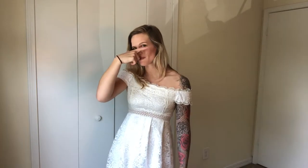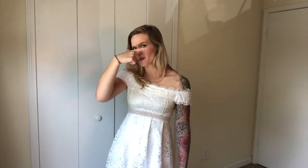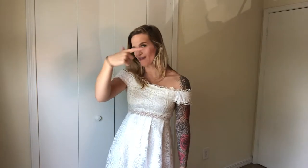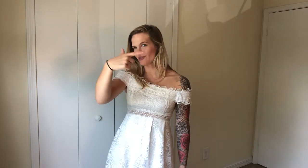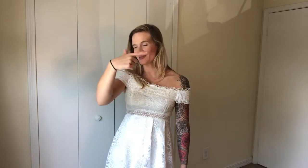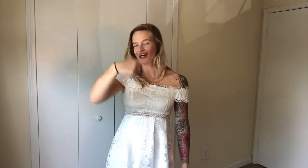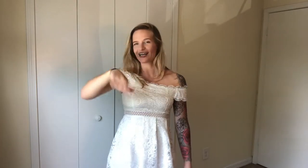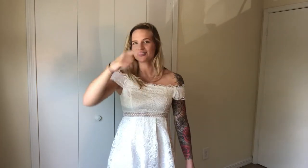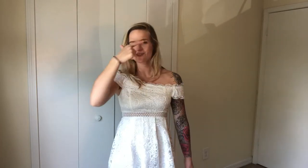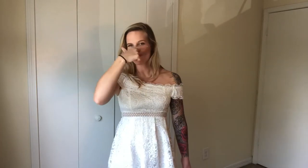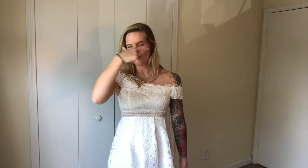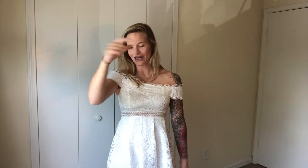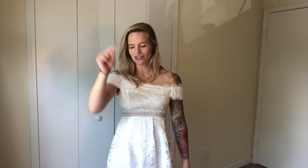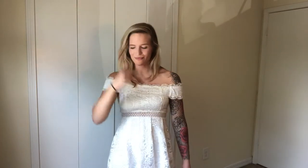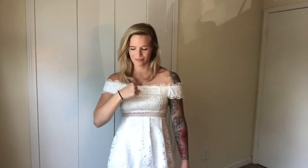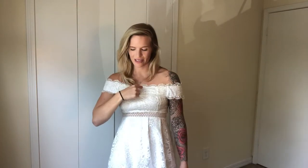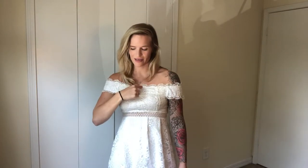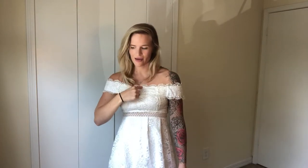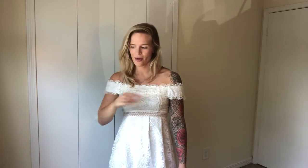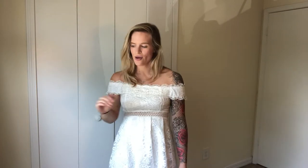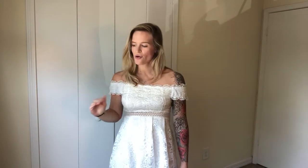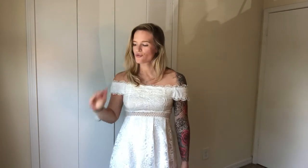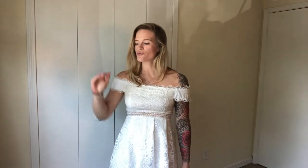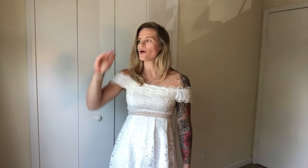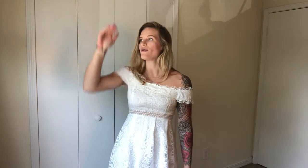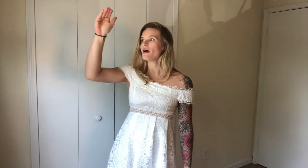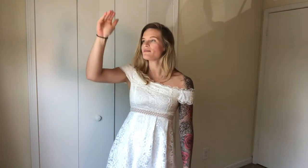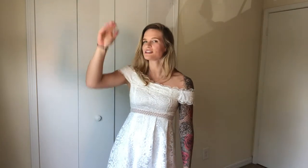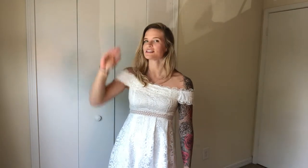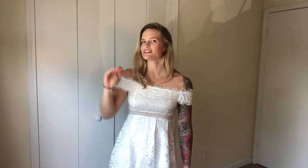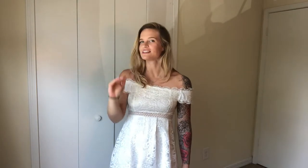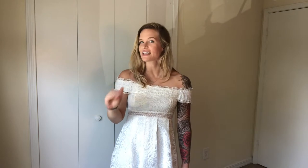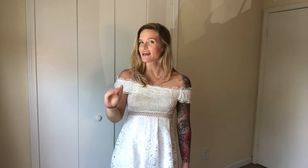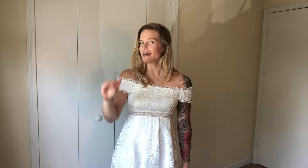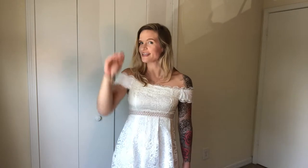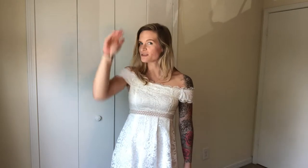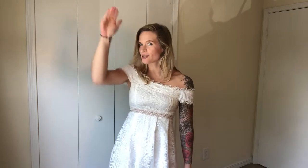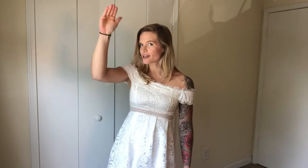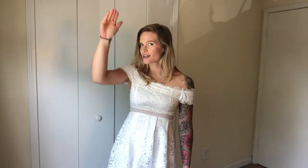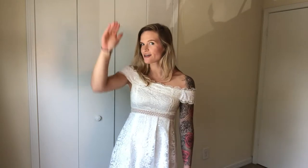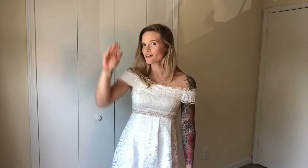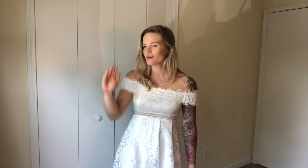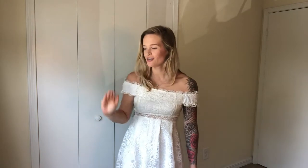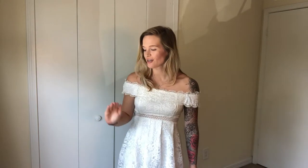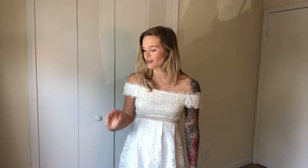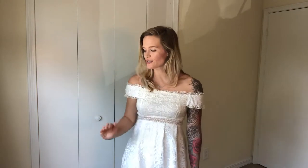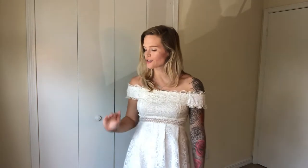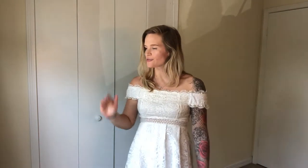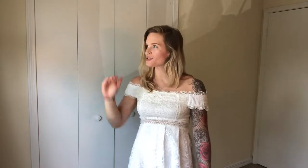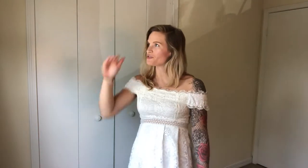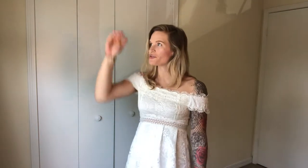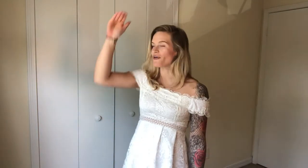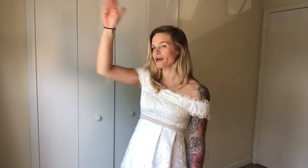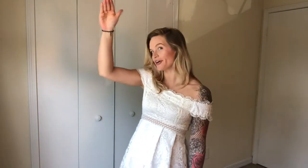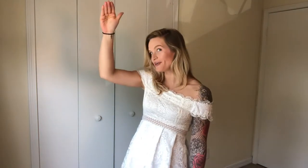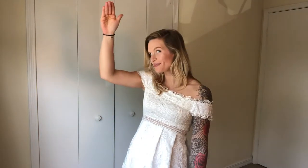grab from the eyes, watch me grow up. So this is just like an age marker, and it shows you growing up.